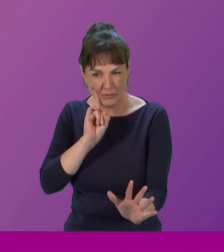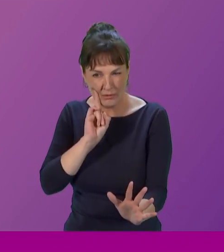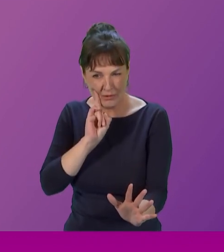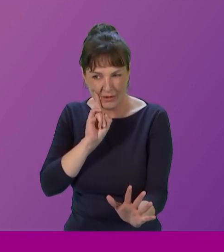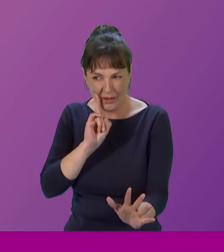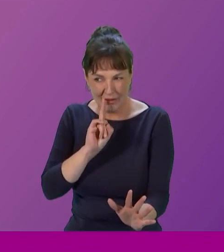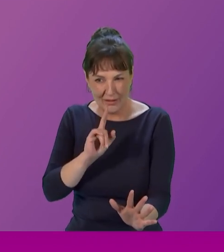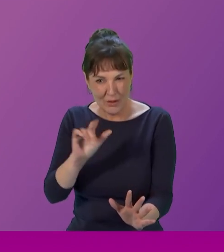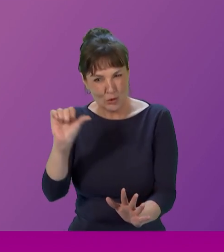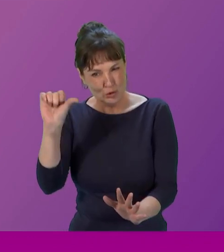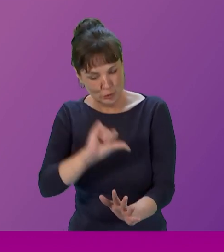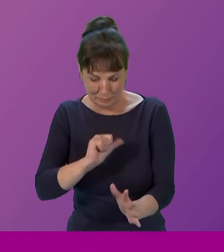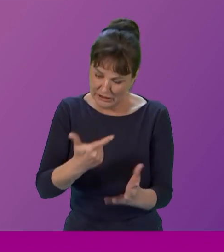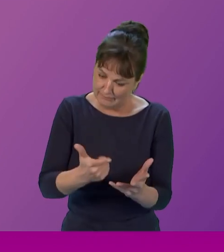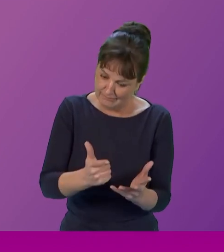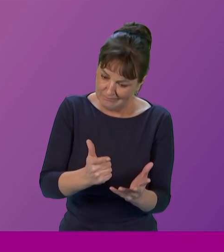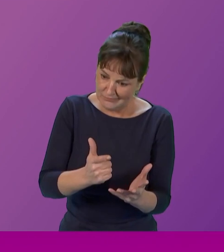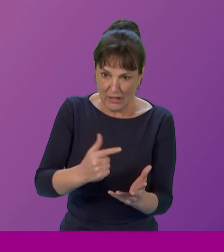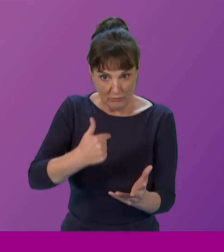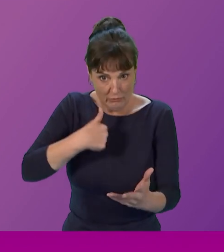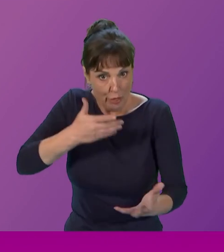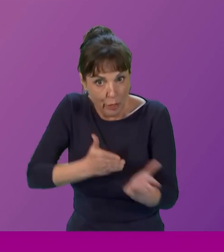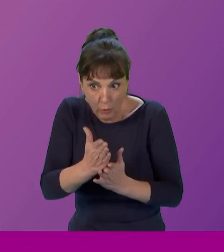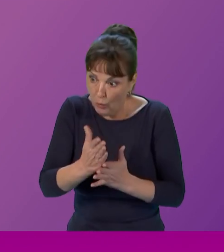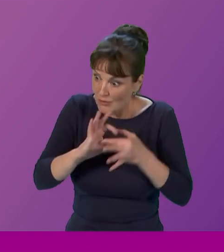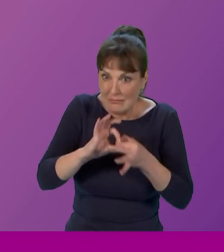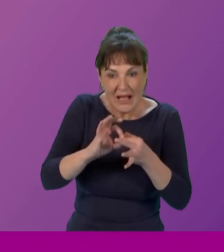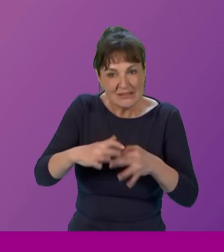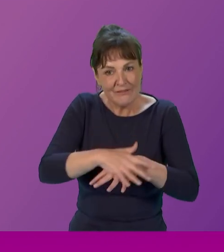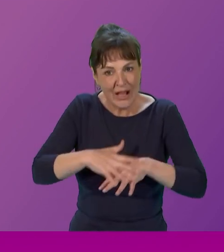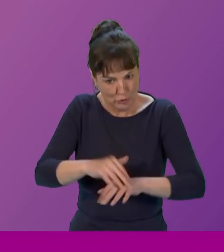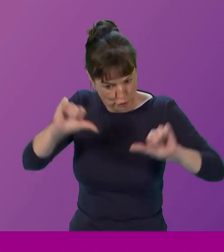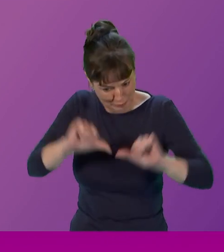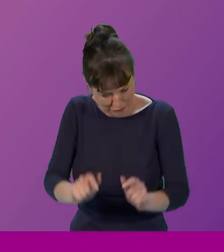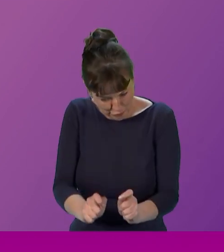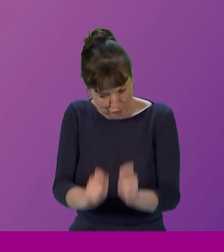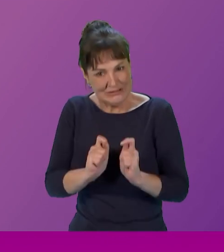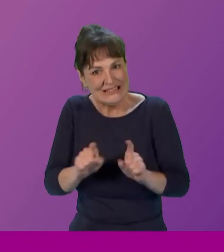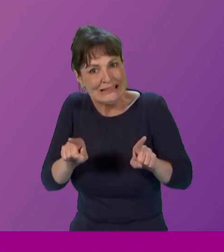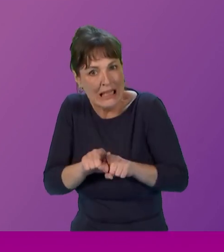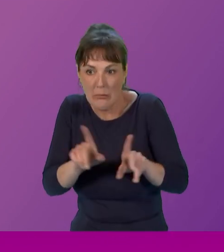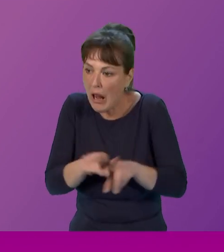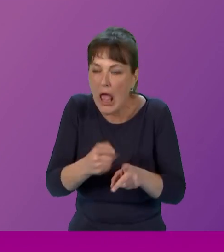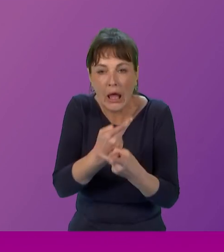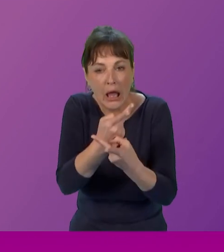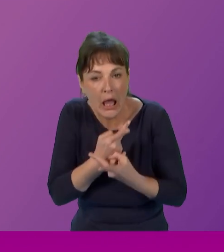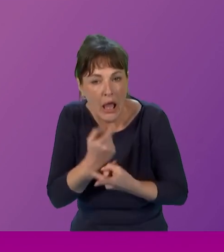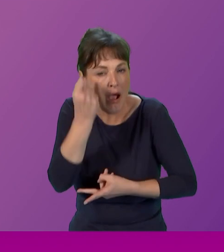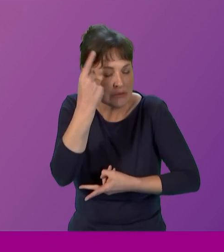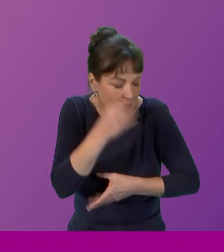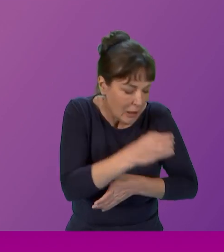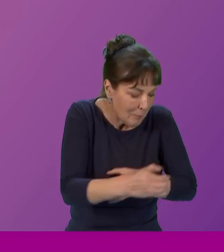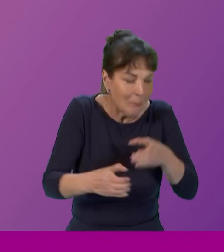they are suffering domestic violence by providing clearer understanding either to the women's aid or